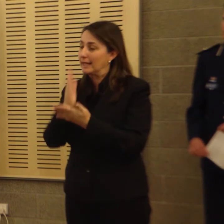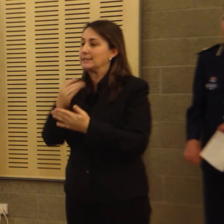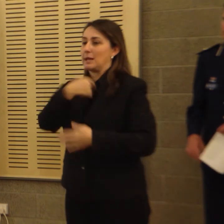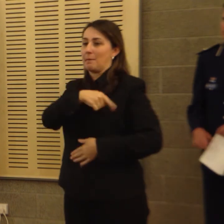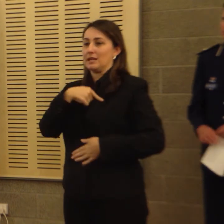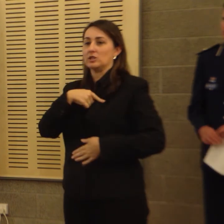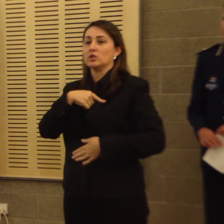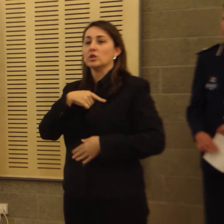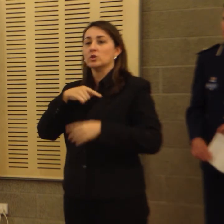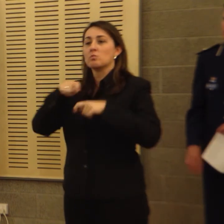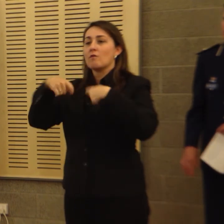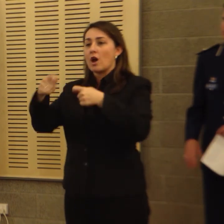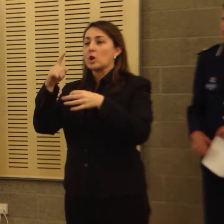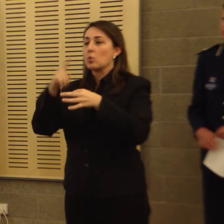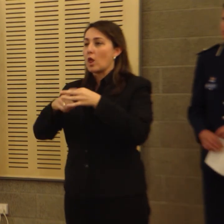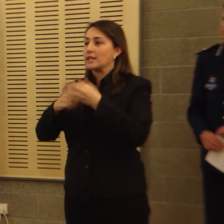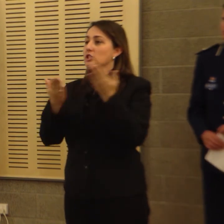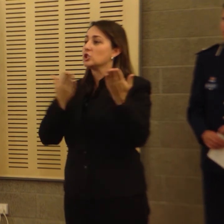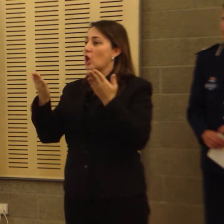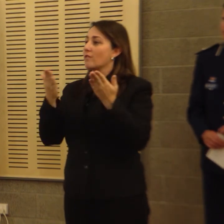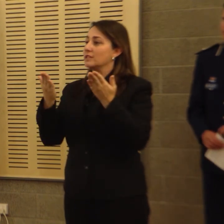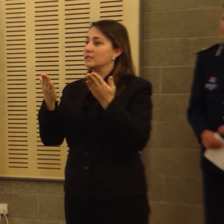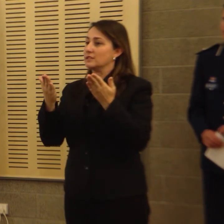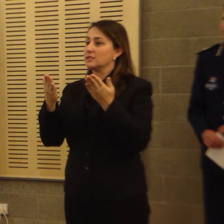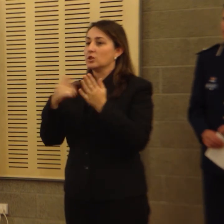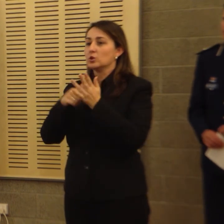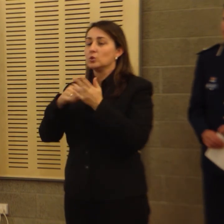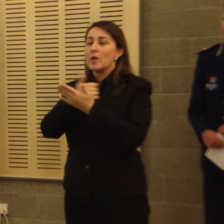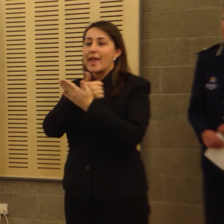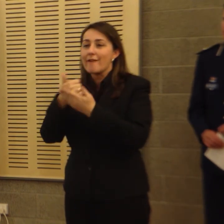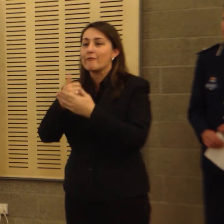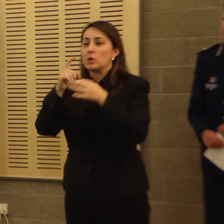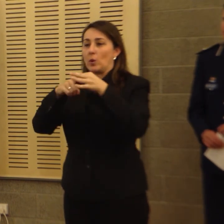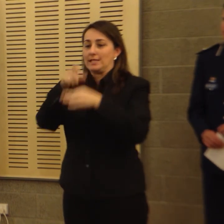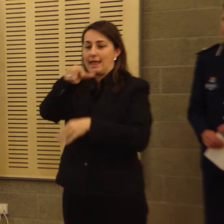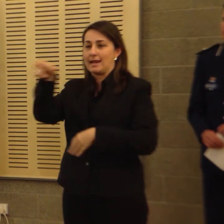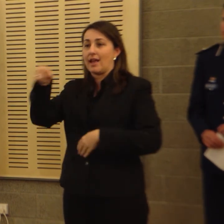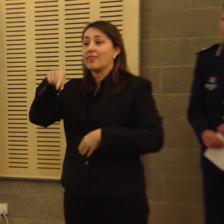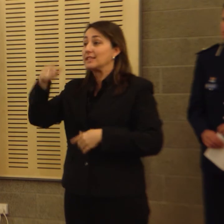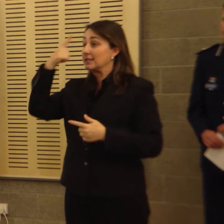service delivery to each and every Queenslander and this initiative demonstrates that commitment.